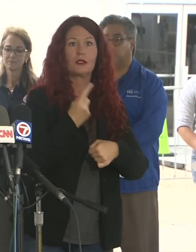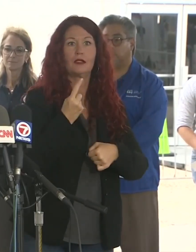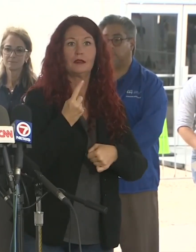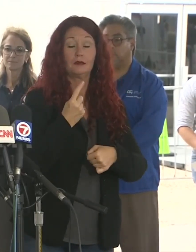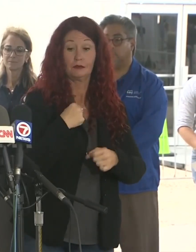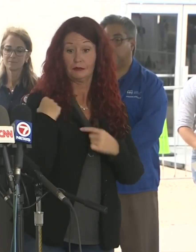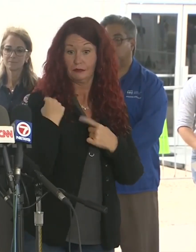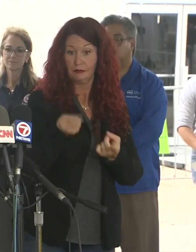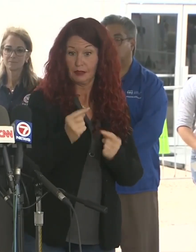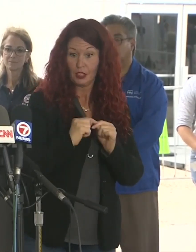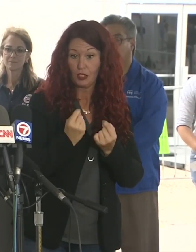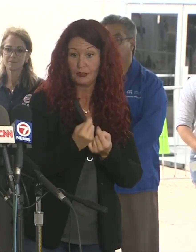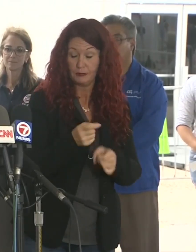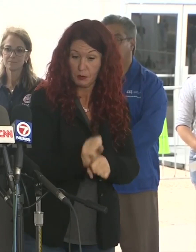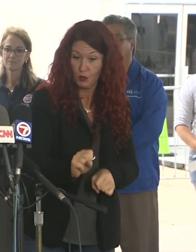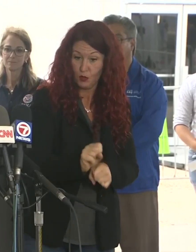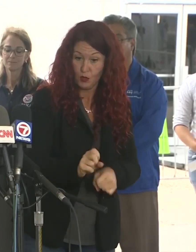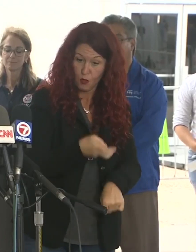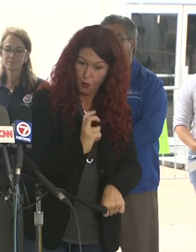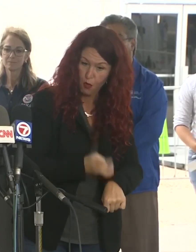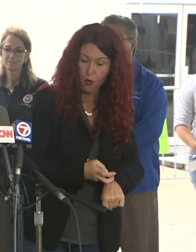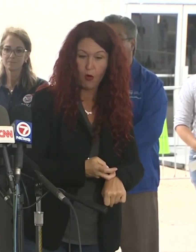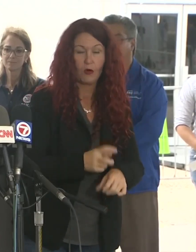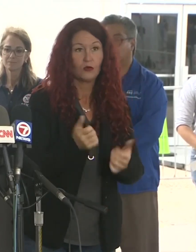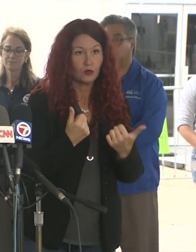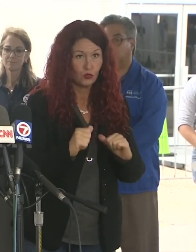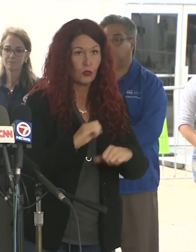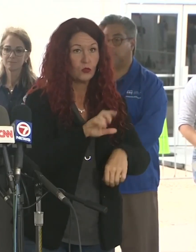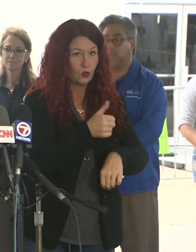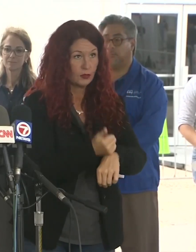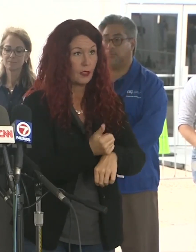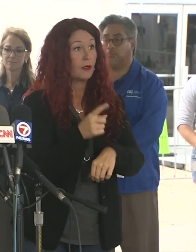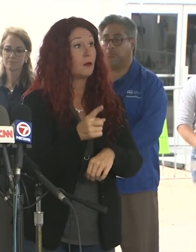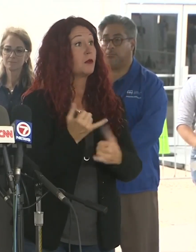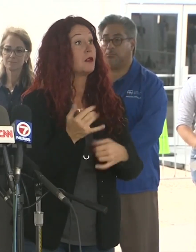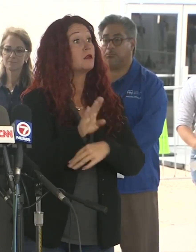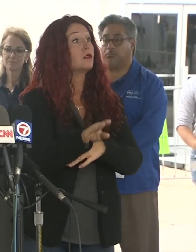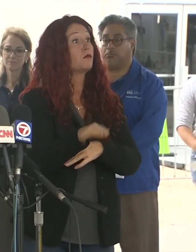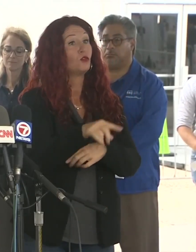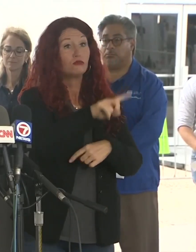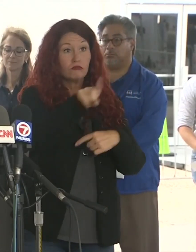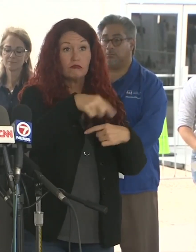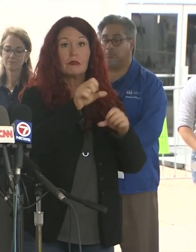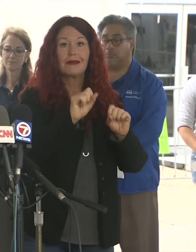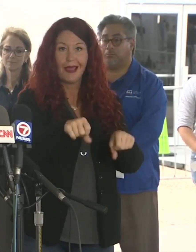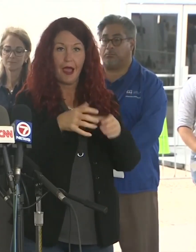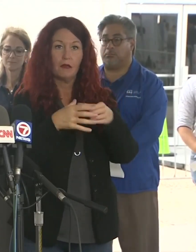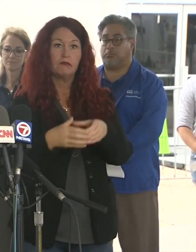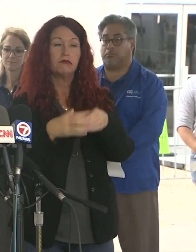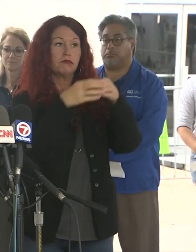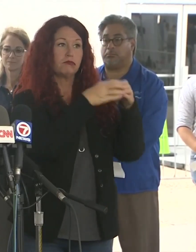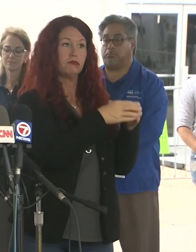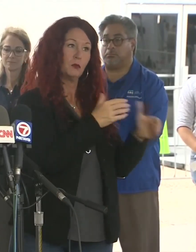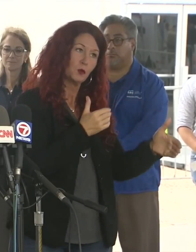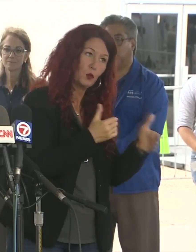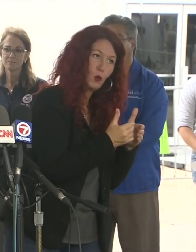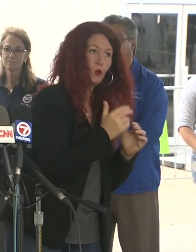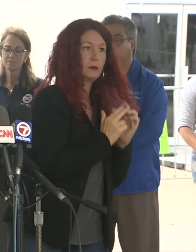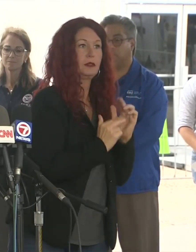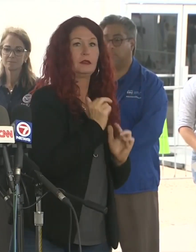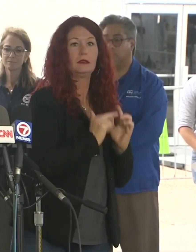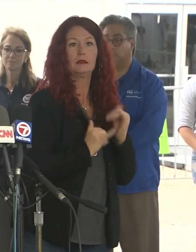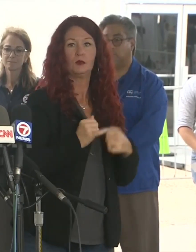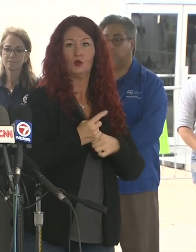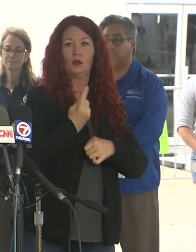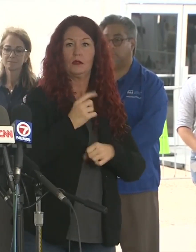to facilitate a closer site visit for you this afternoon. So anyone who is interested should meet here